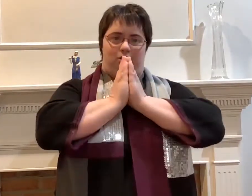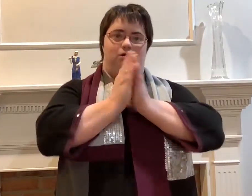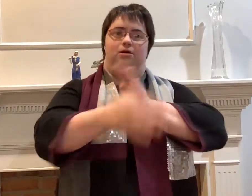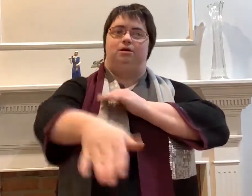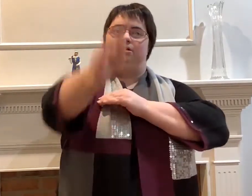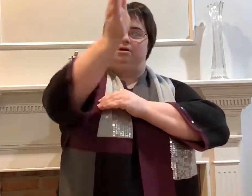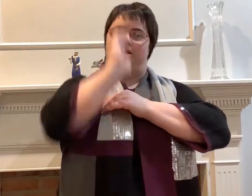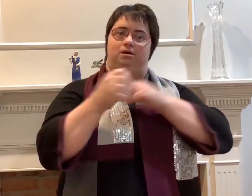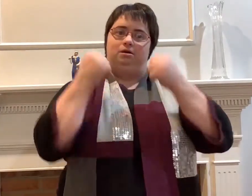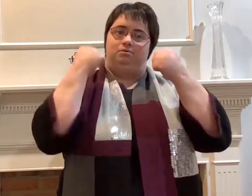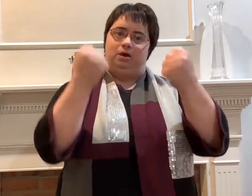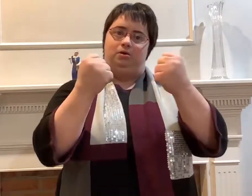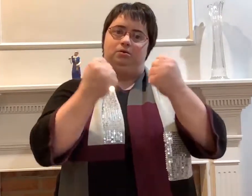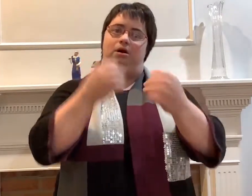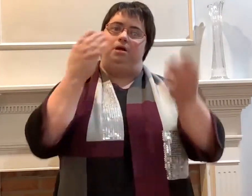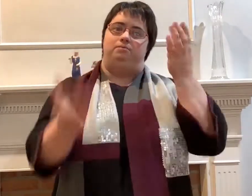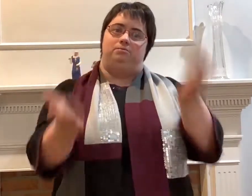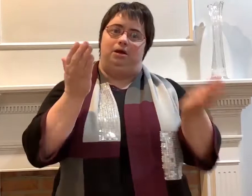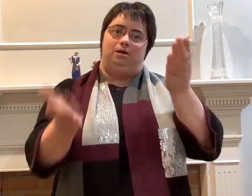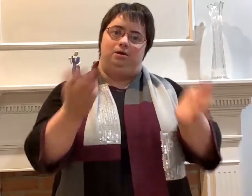year Invisible you'd A third, eight, nine,